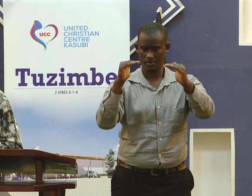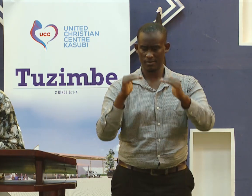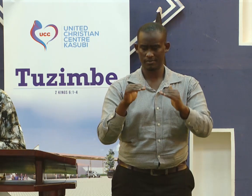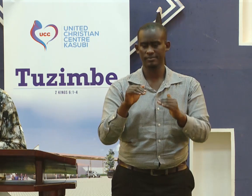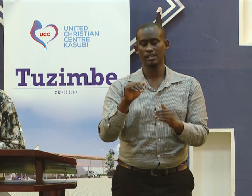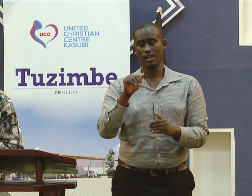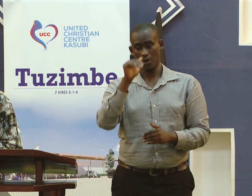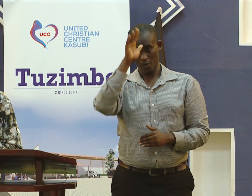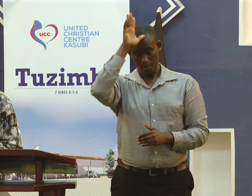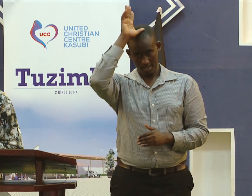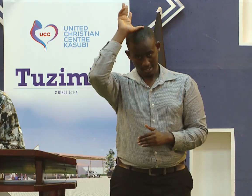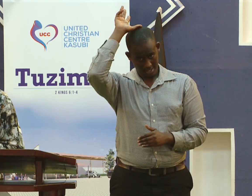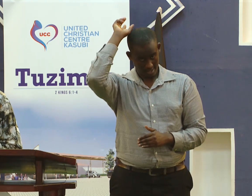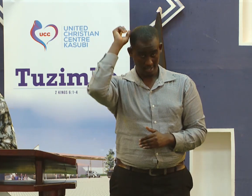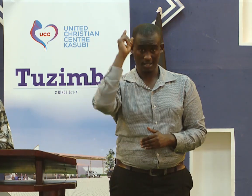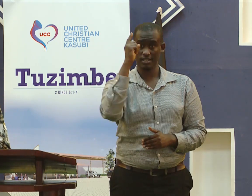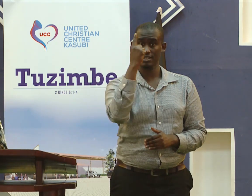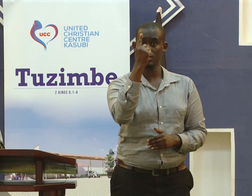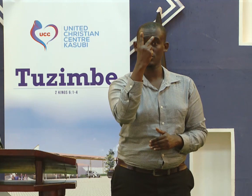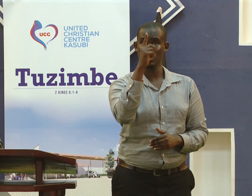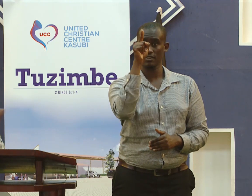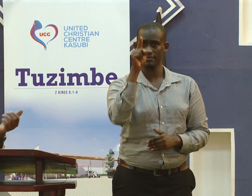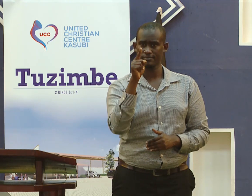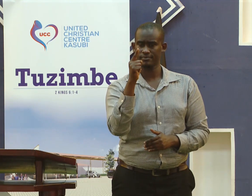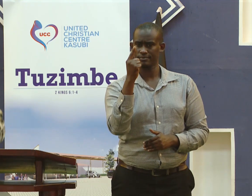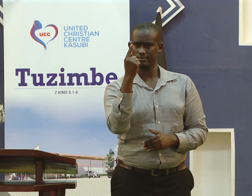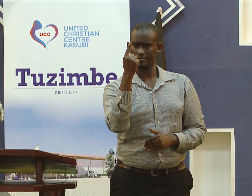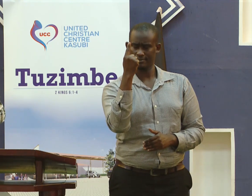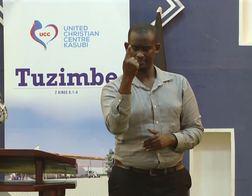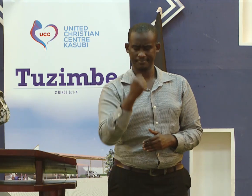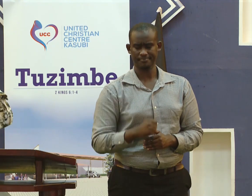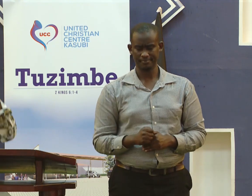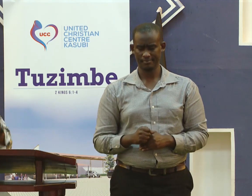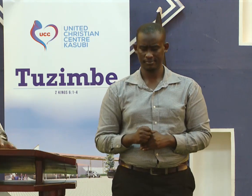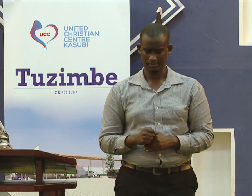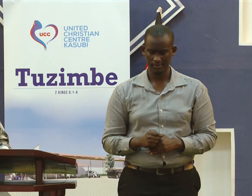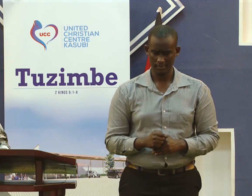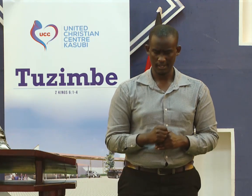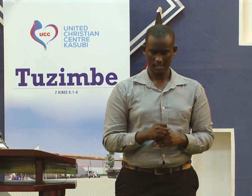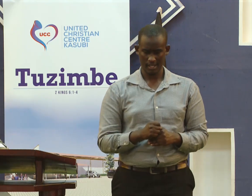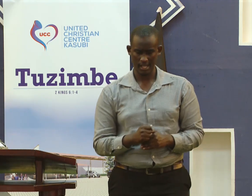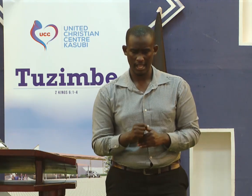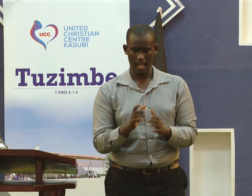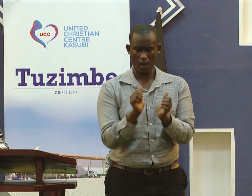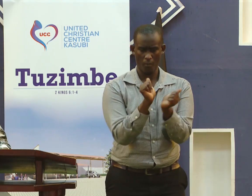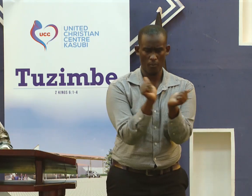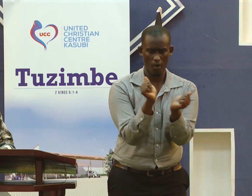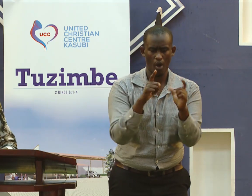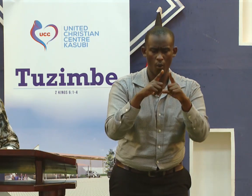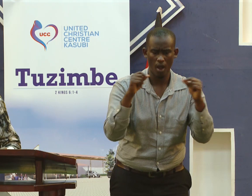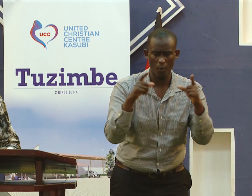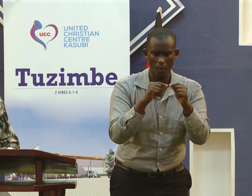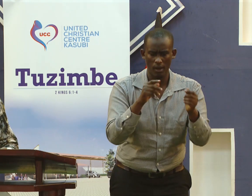Romans 12. He begins with